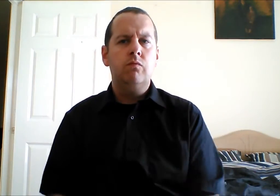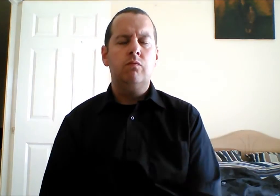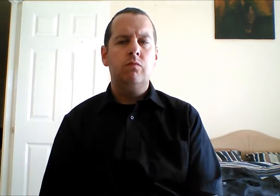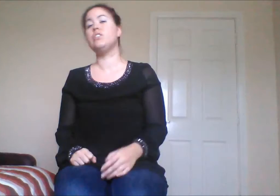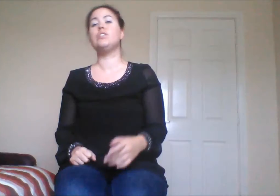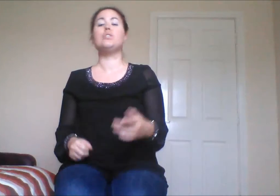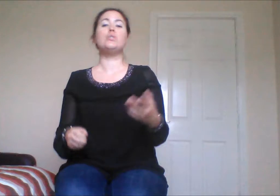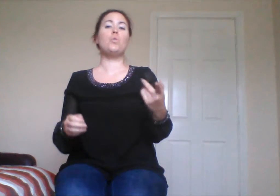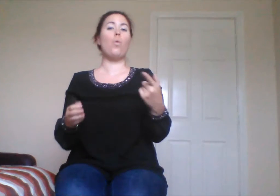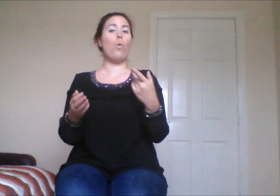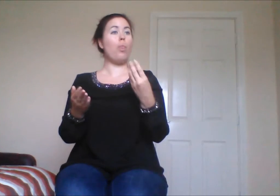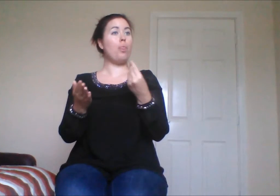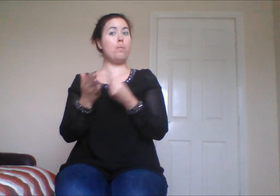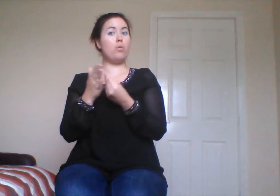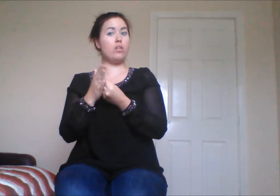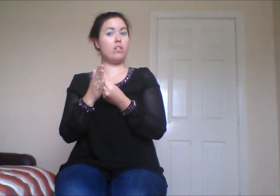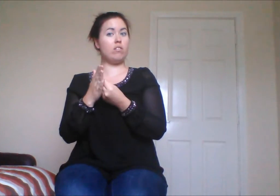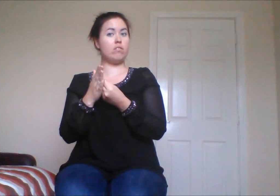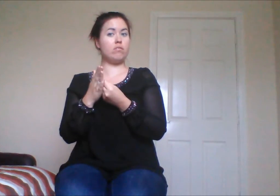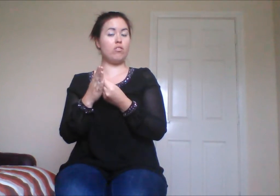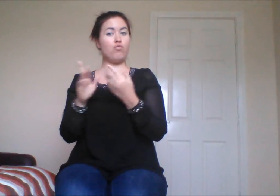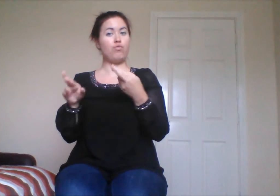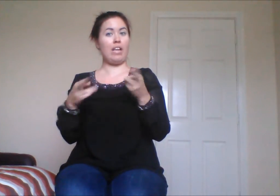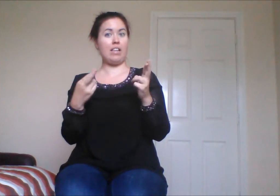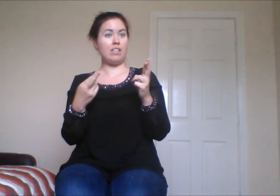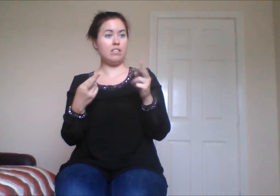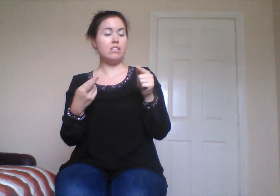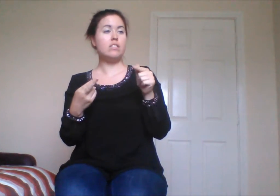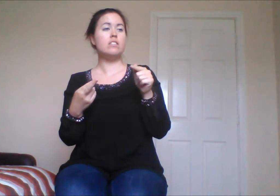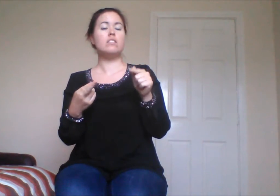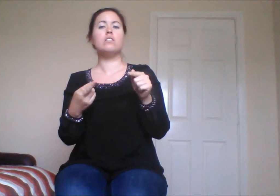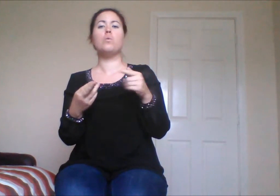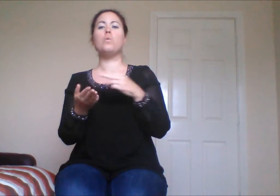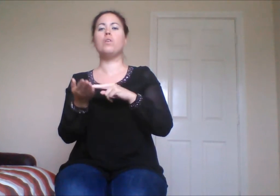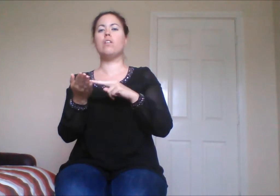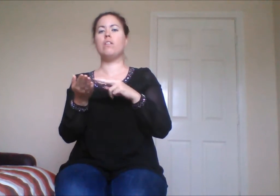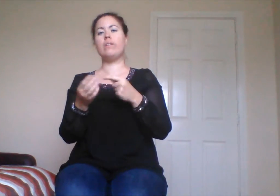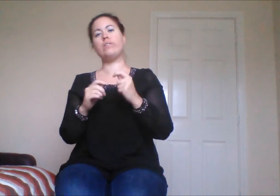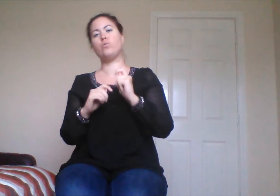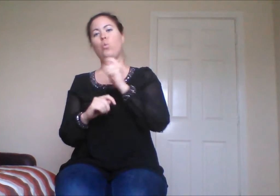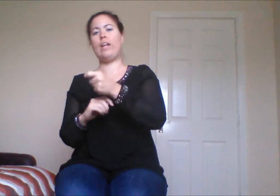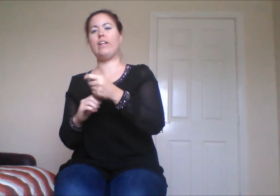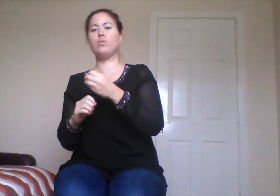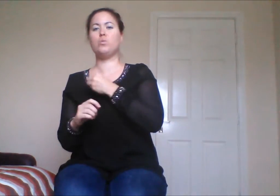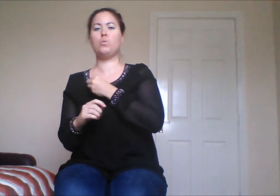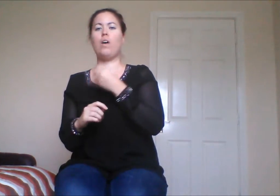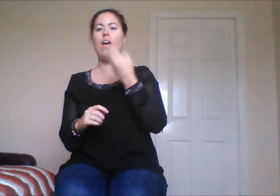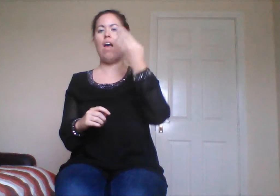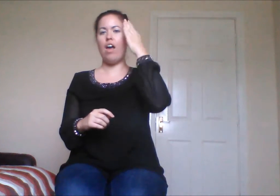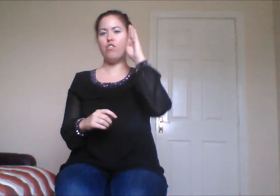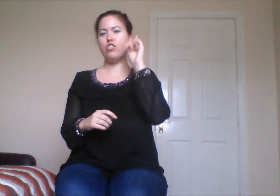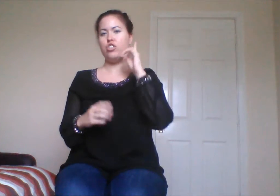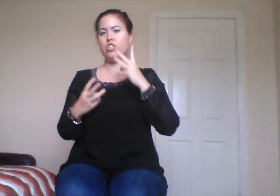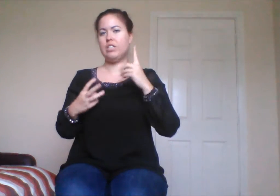Well, we raised the money for the Irish Deaf Women's Group because it's a non-profit organisation.